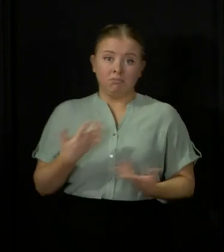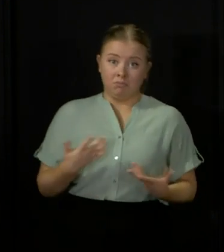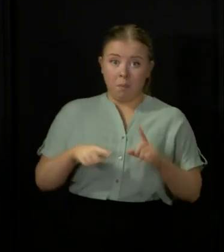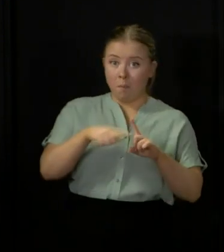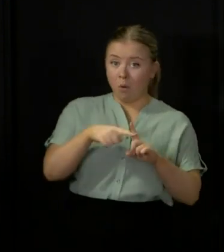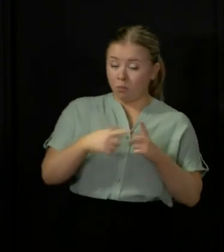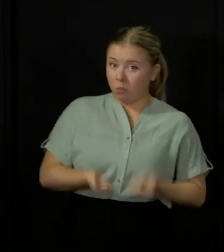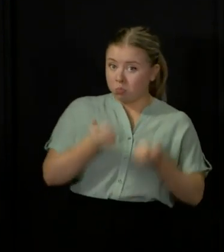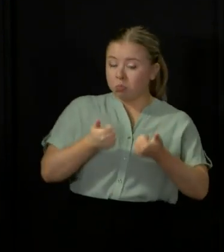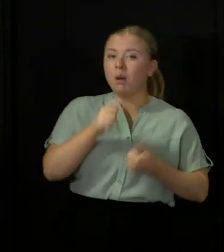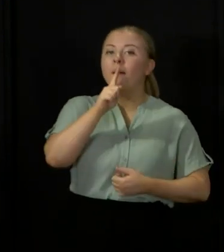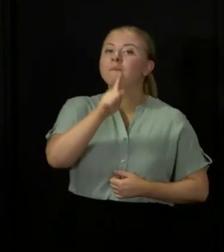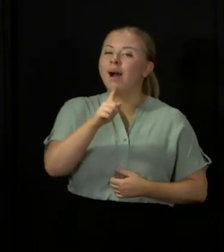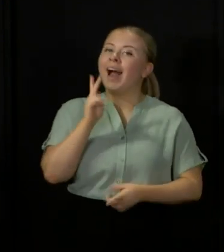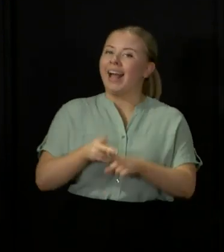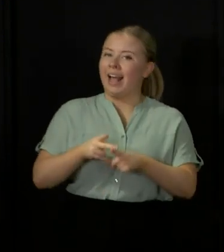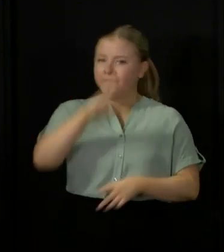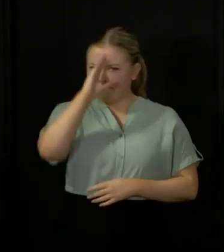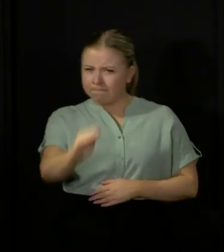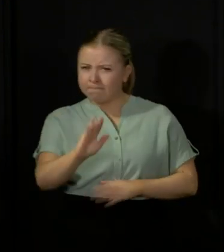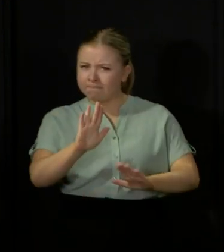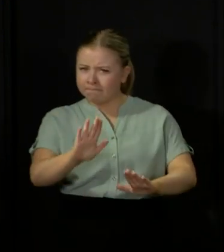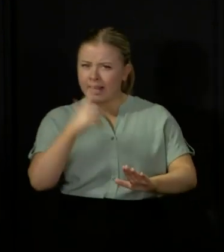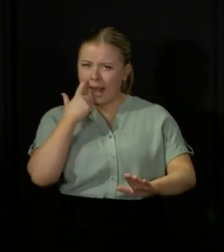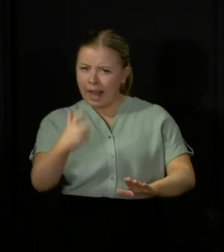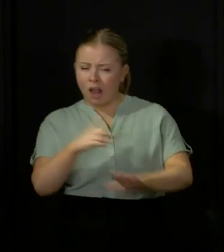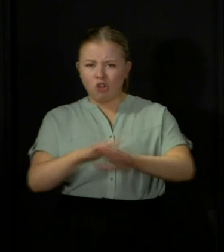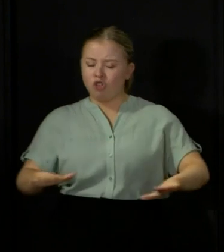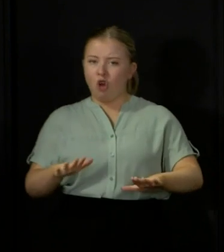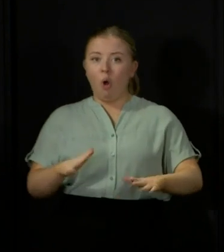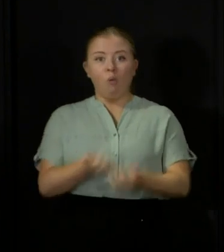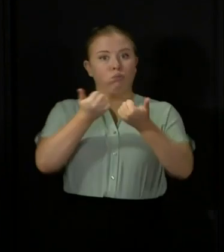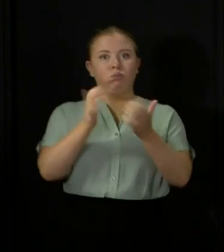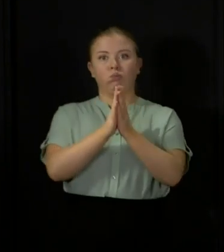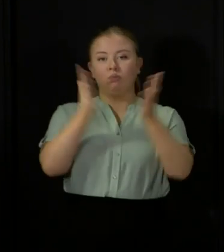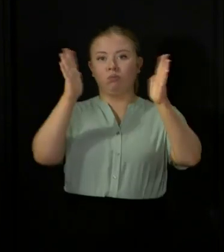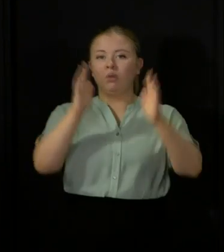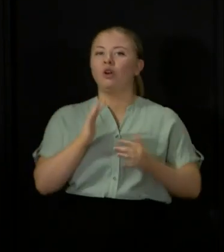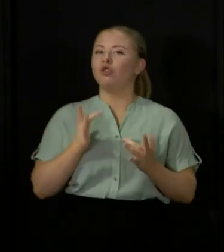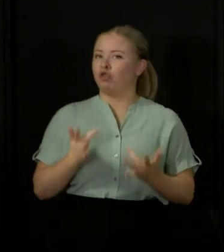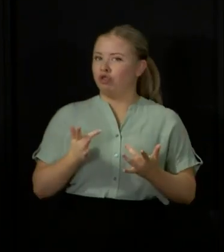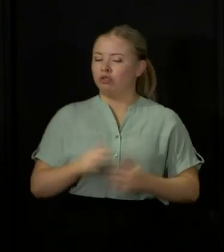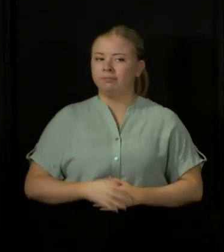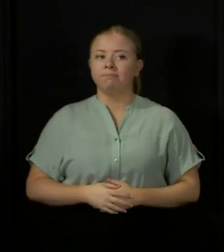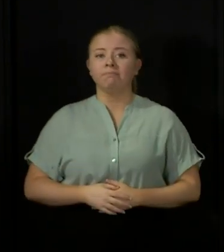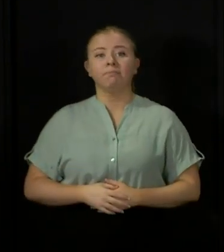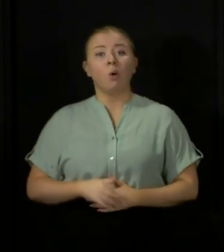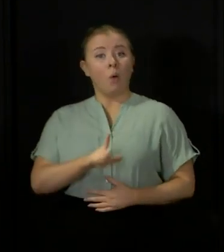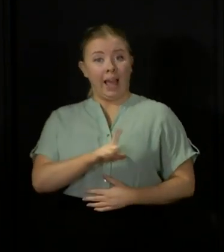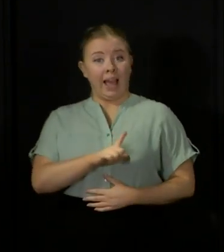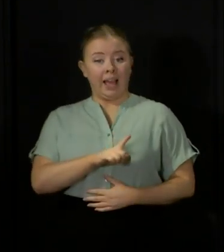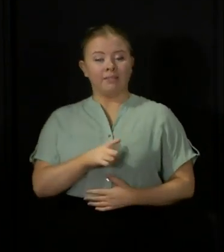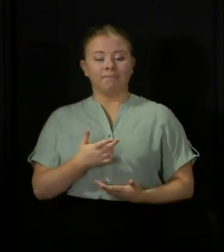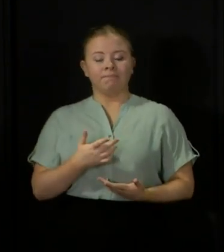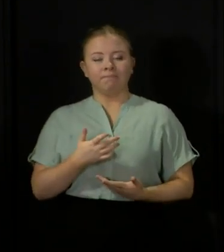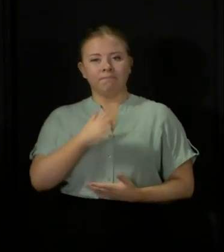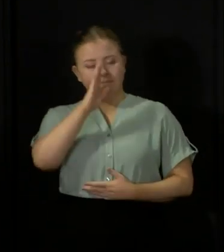indication, I would again, at this stage, caution against reading too much into that. Not least because it